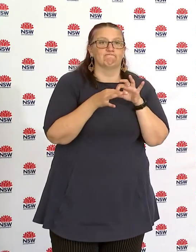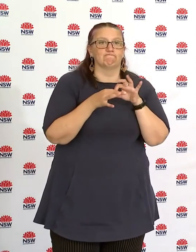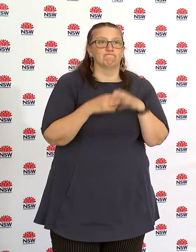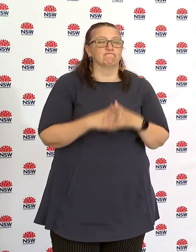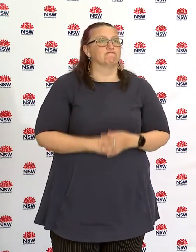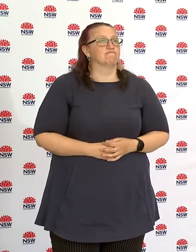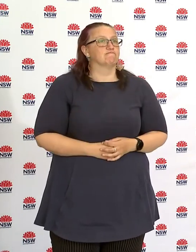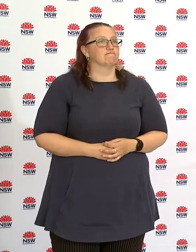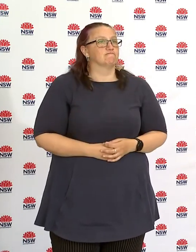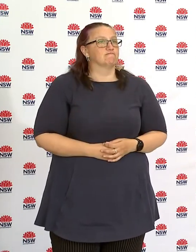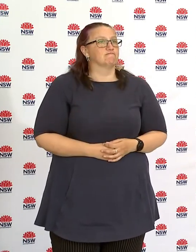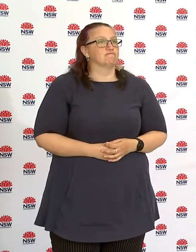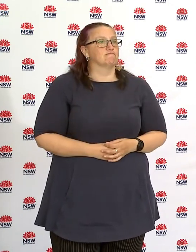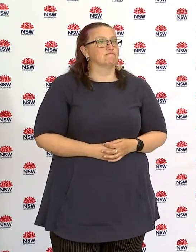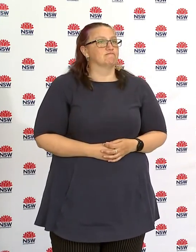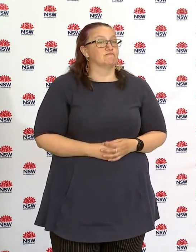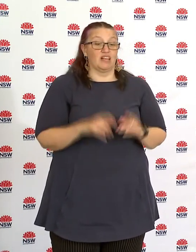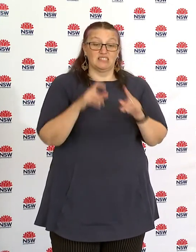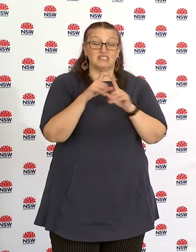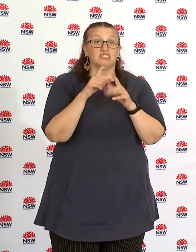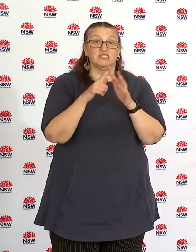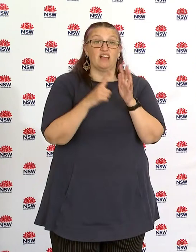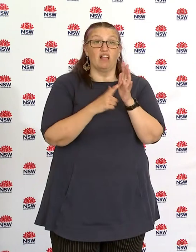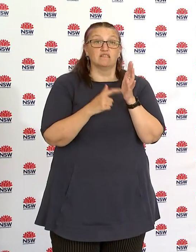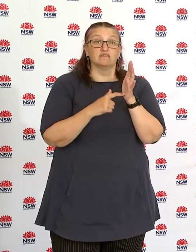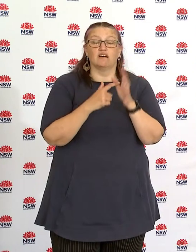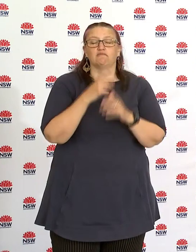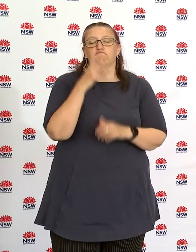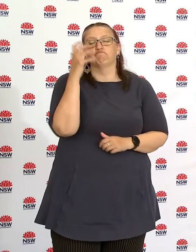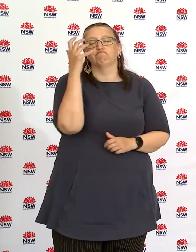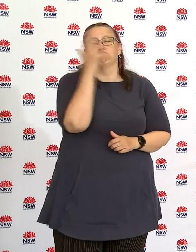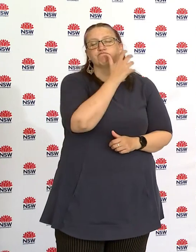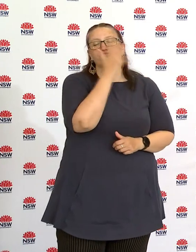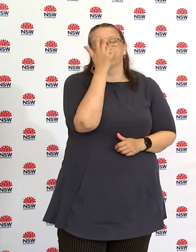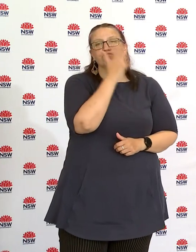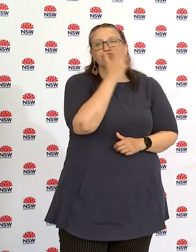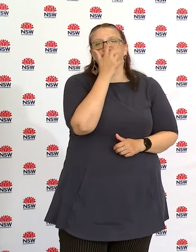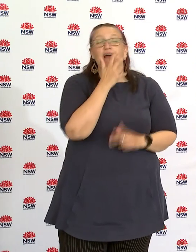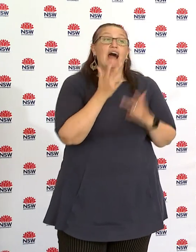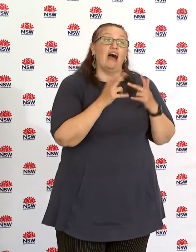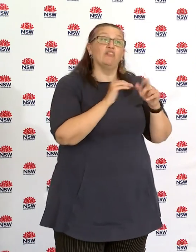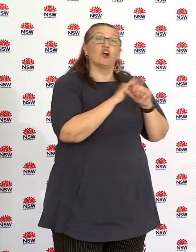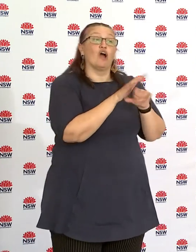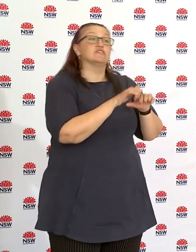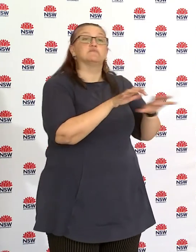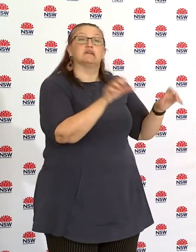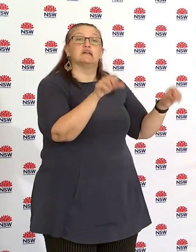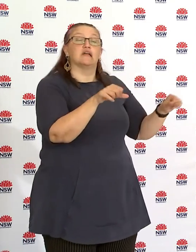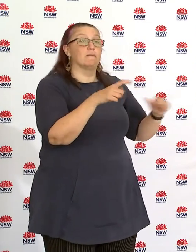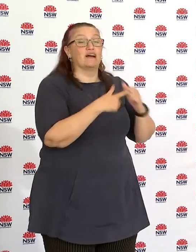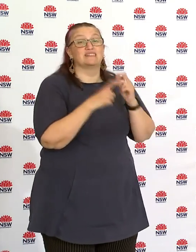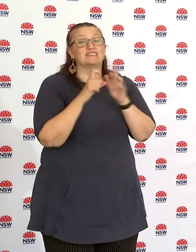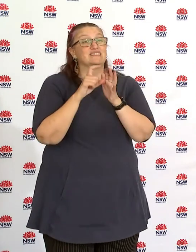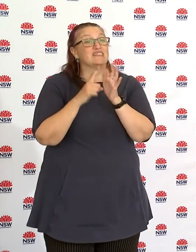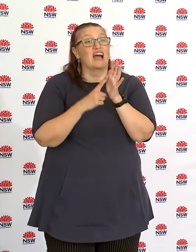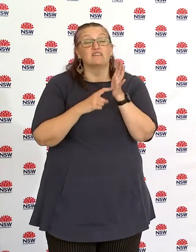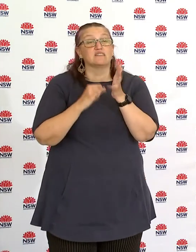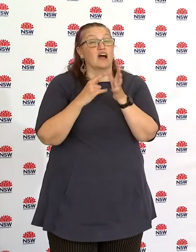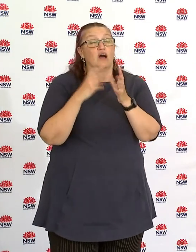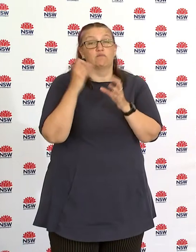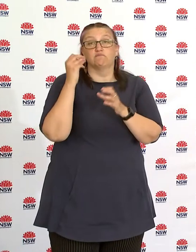ball in terms of its transmissibility we just need to be so strong at staying